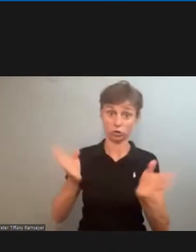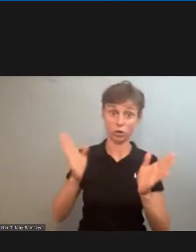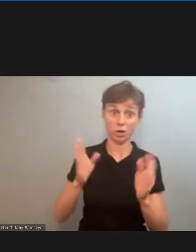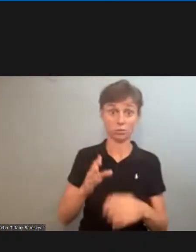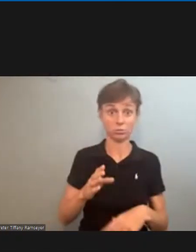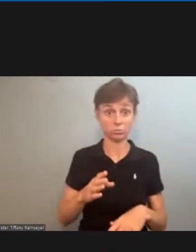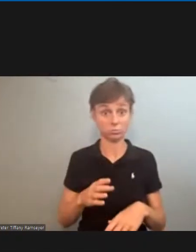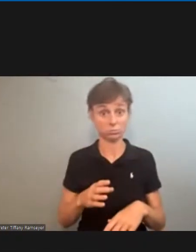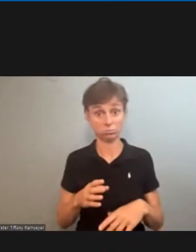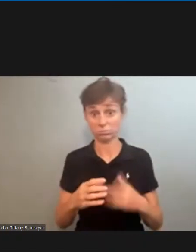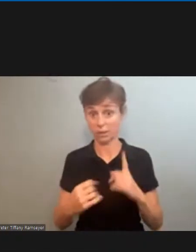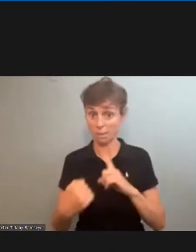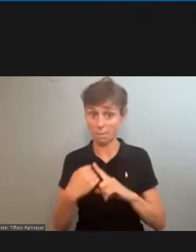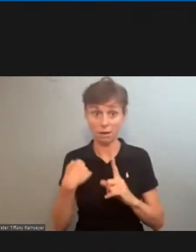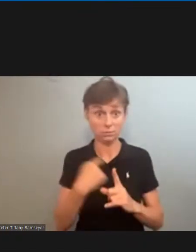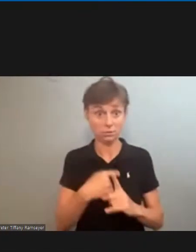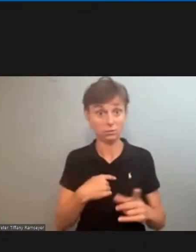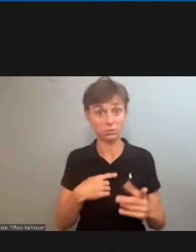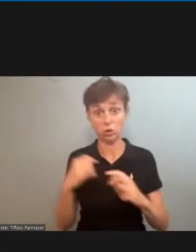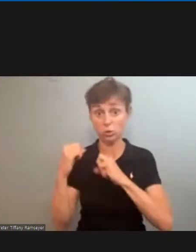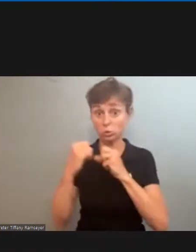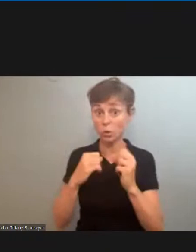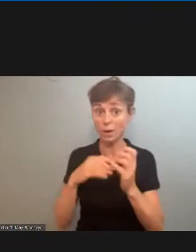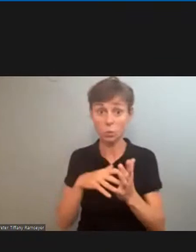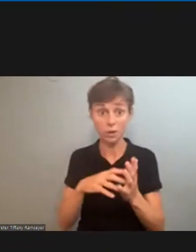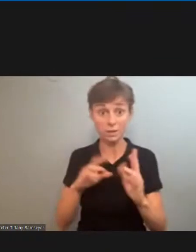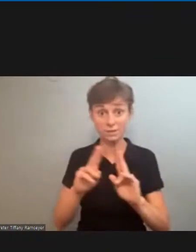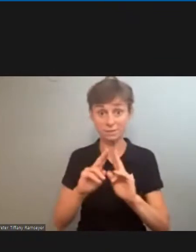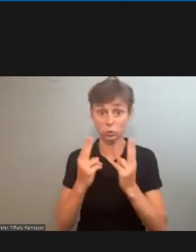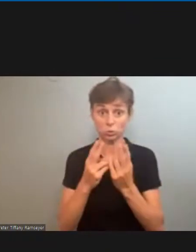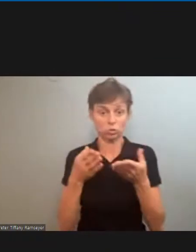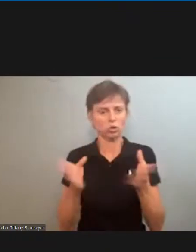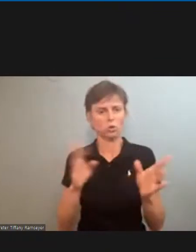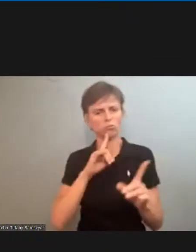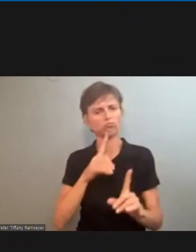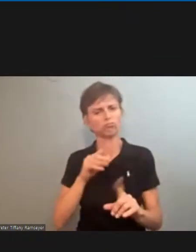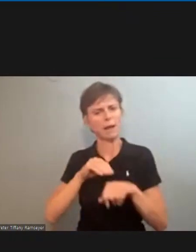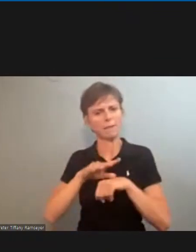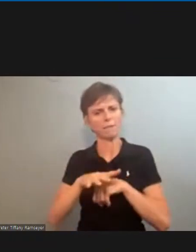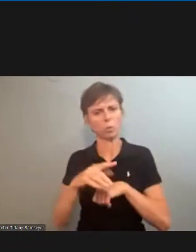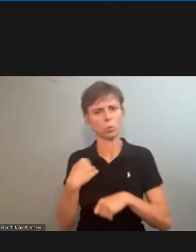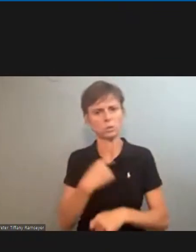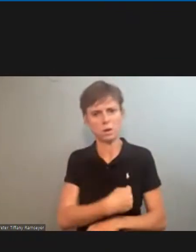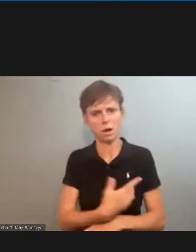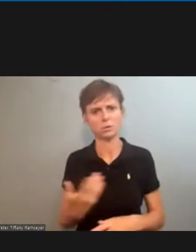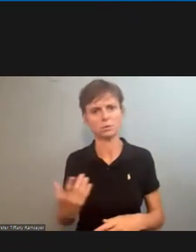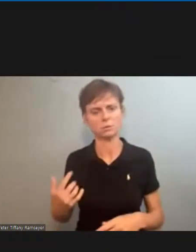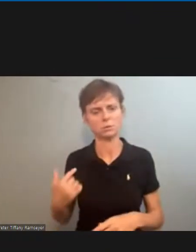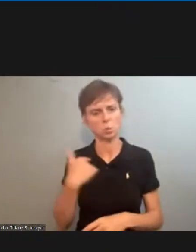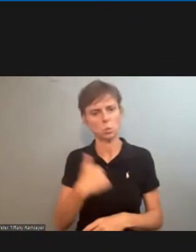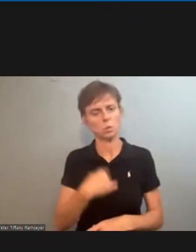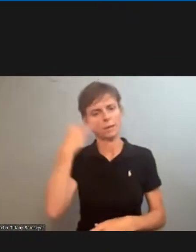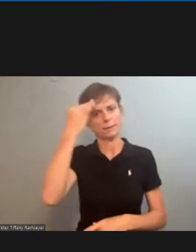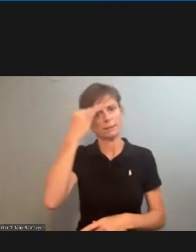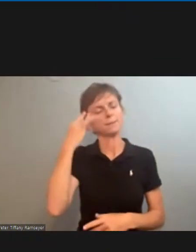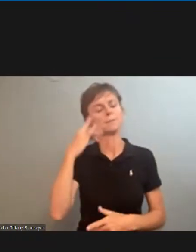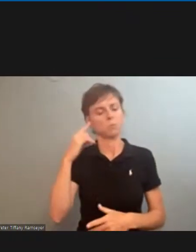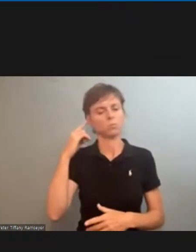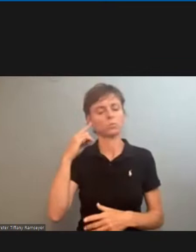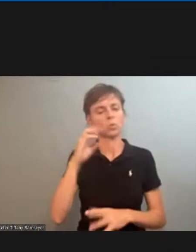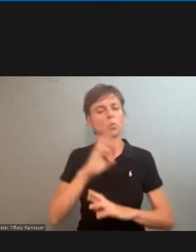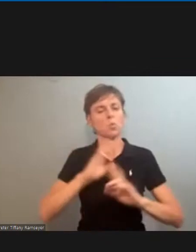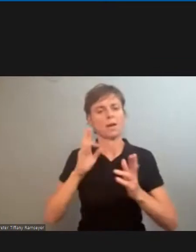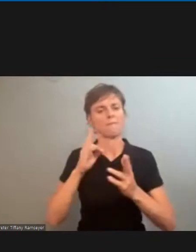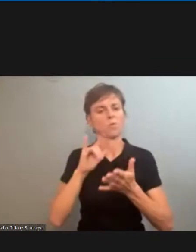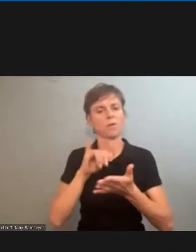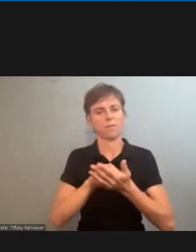weakness of of the unions so all of those things impact and we've taken all of those things into account in our uh preparation